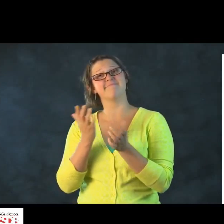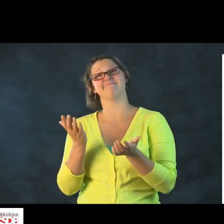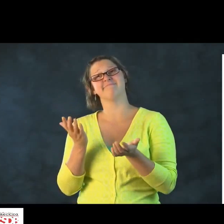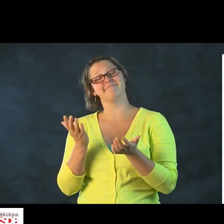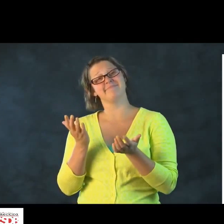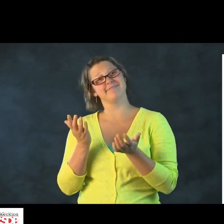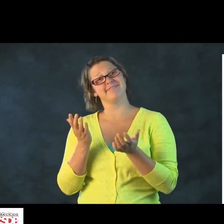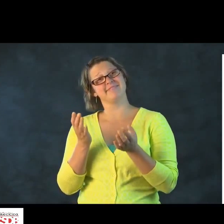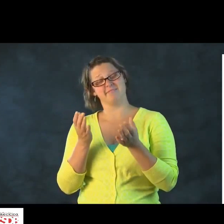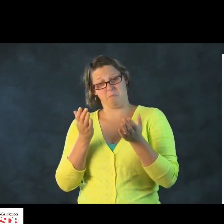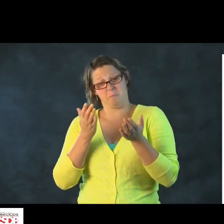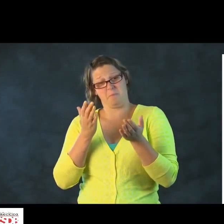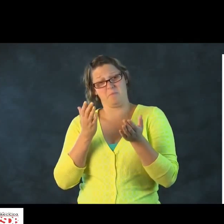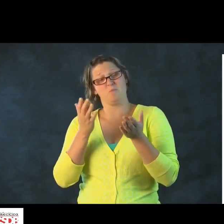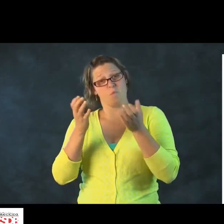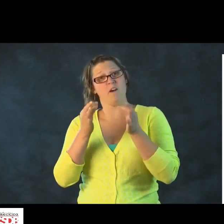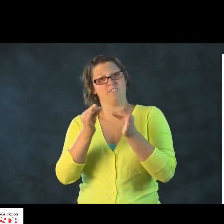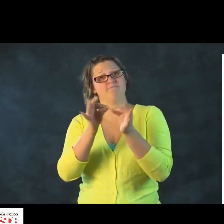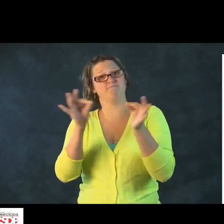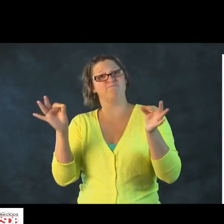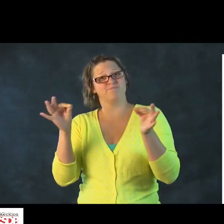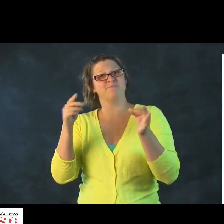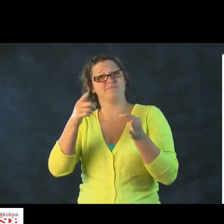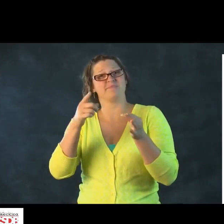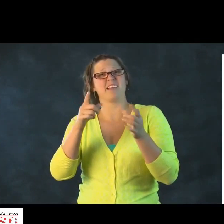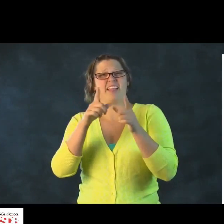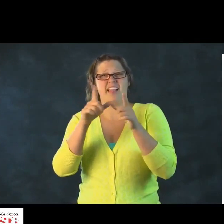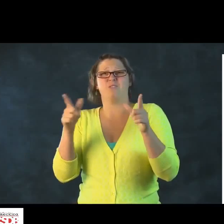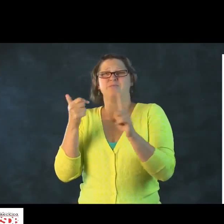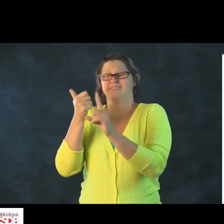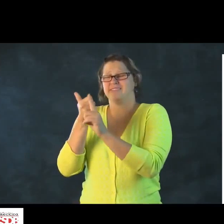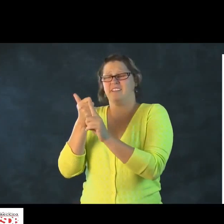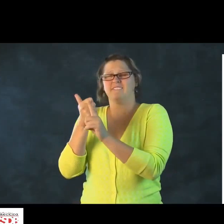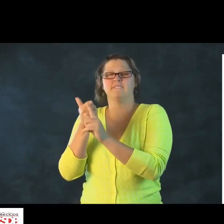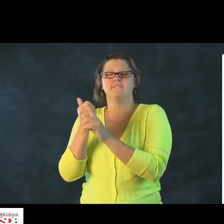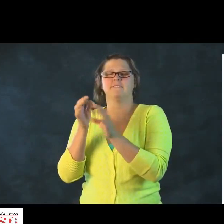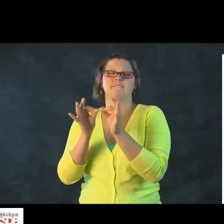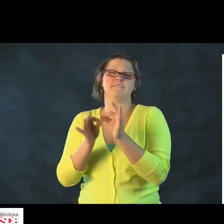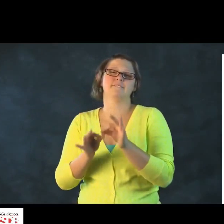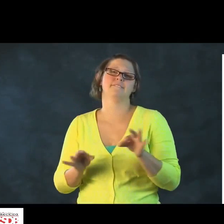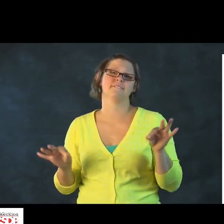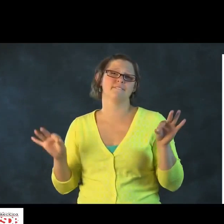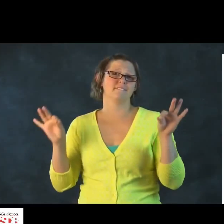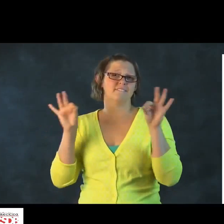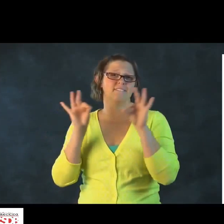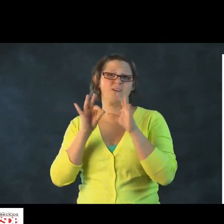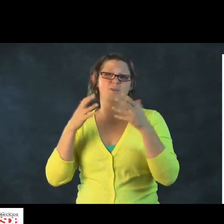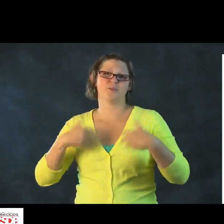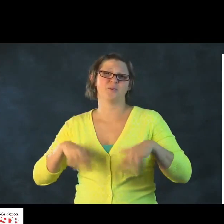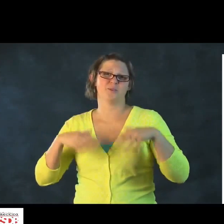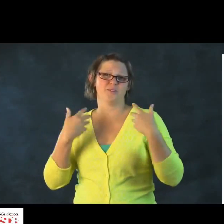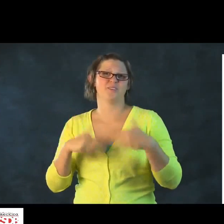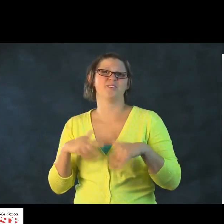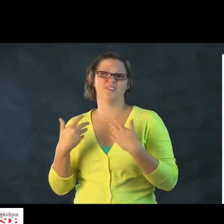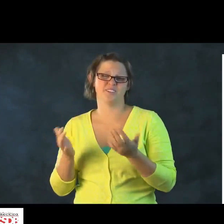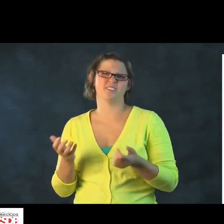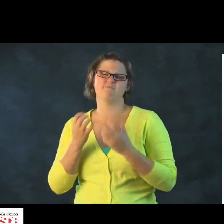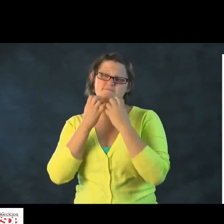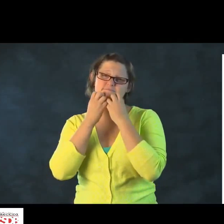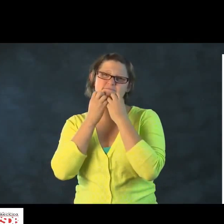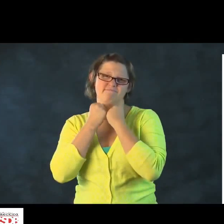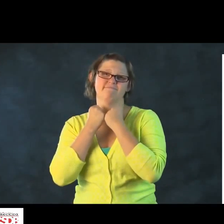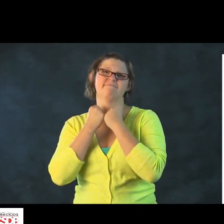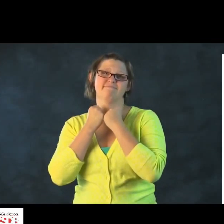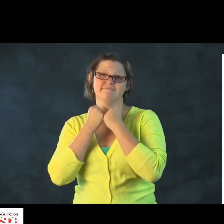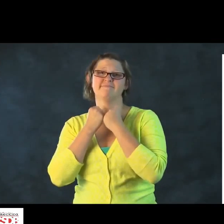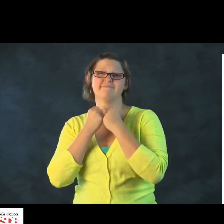And to wrap up, language is